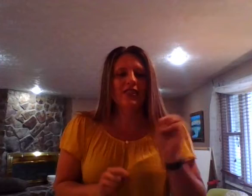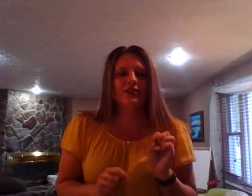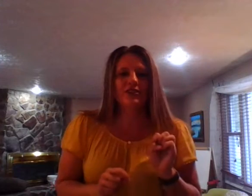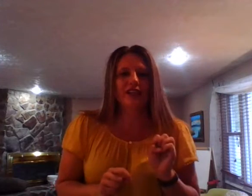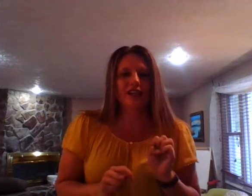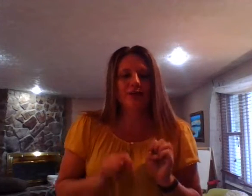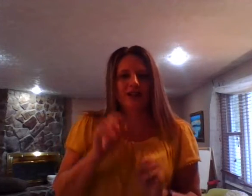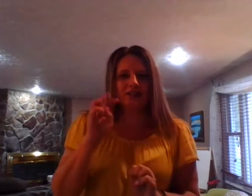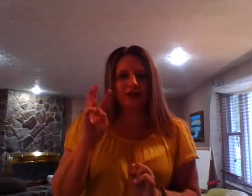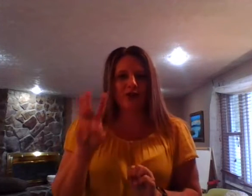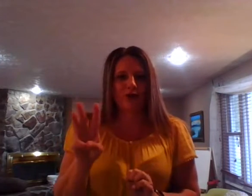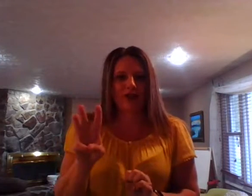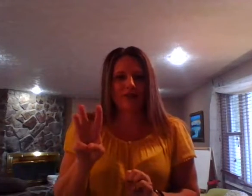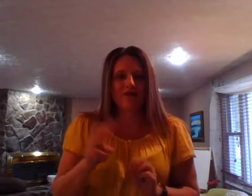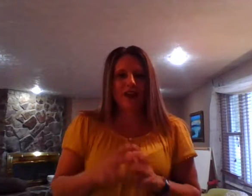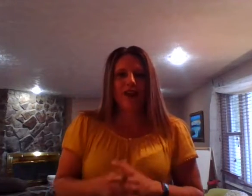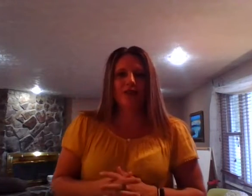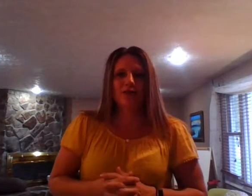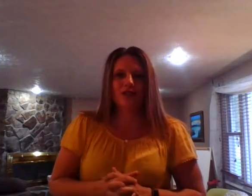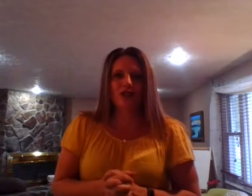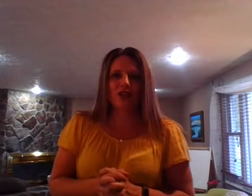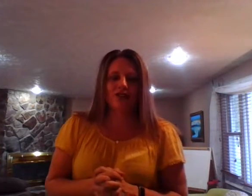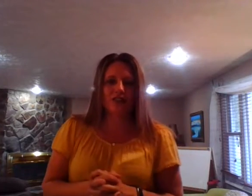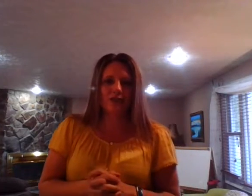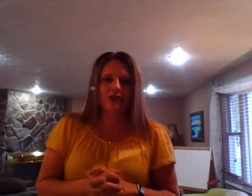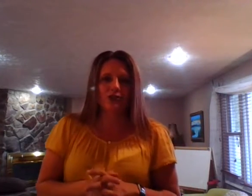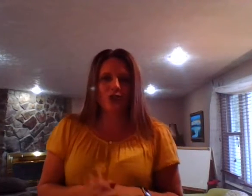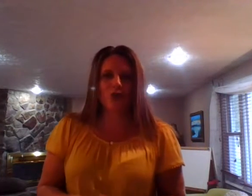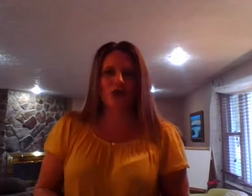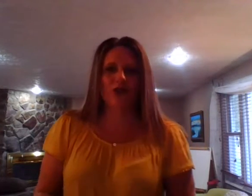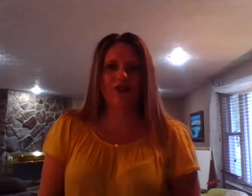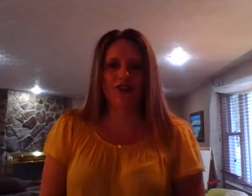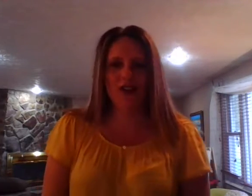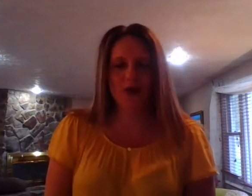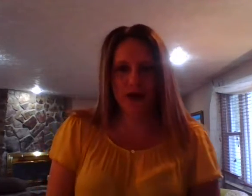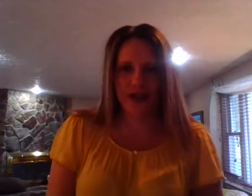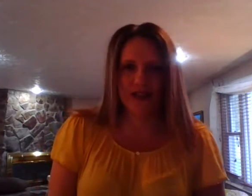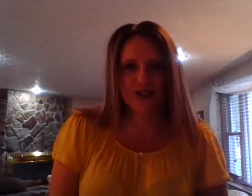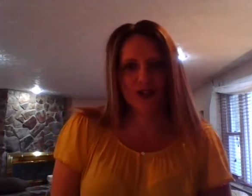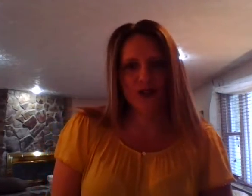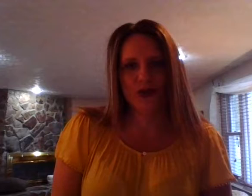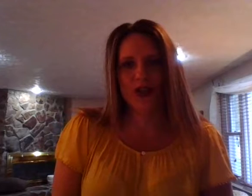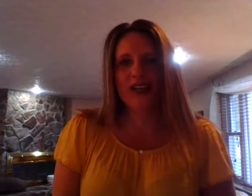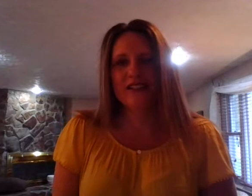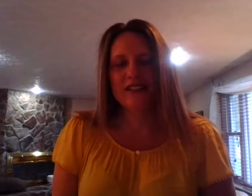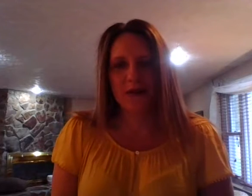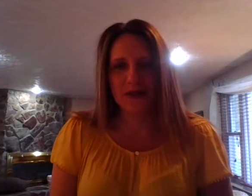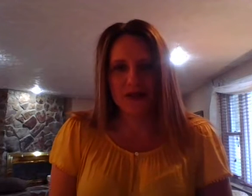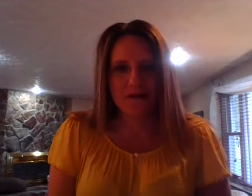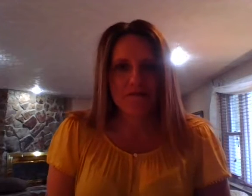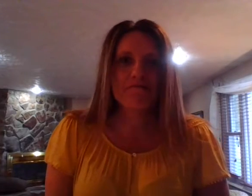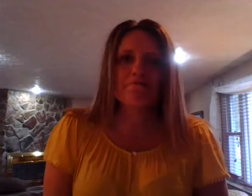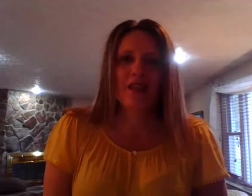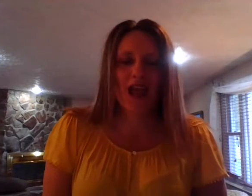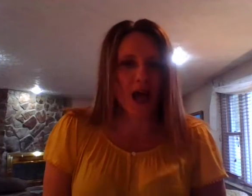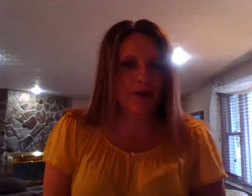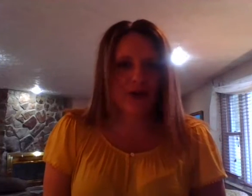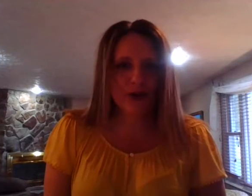then your second number has to be three. And then Mrs. Jolliffe is going to show you a fun way to do doubles. Happy fourth